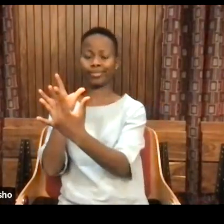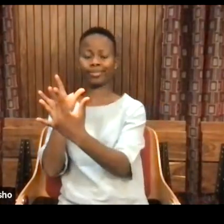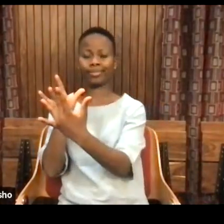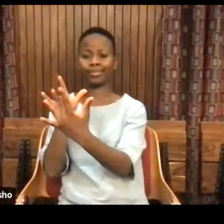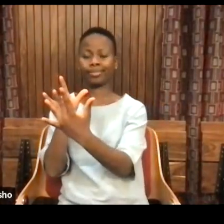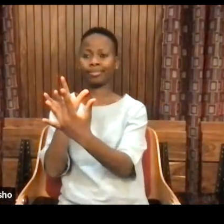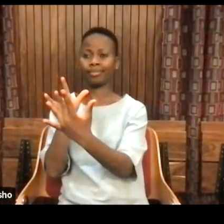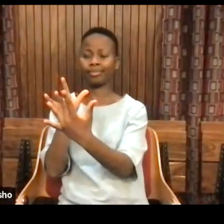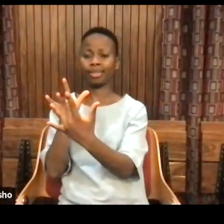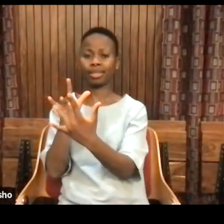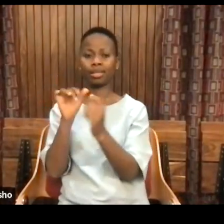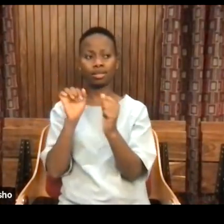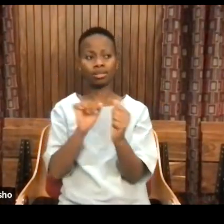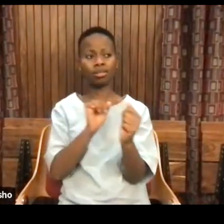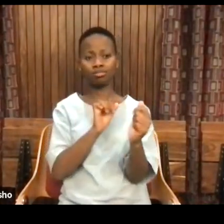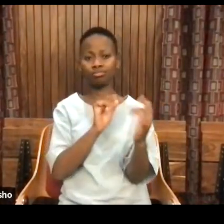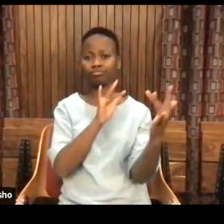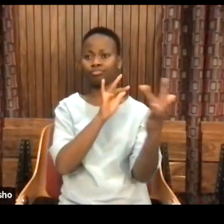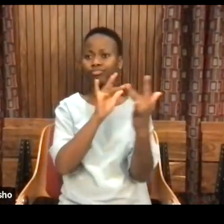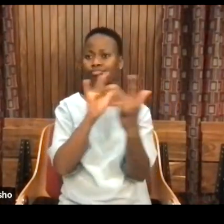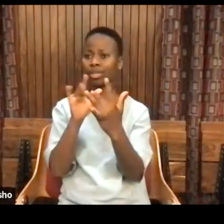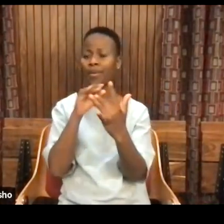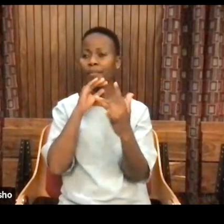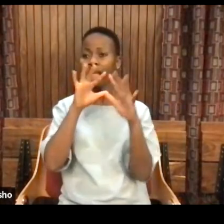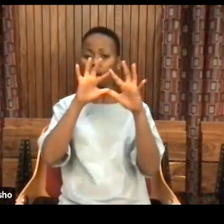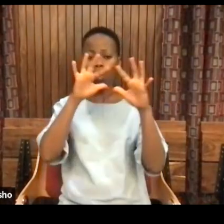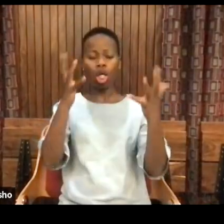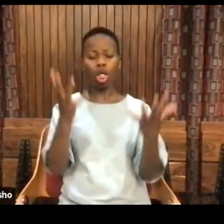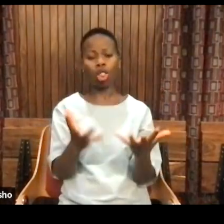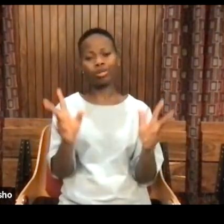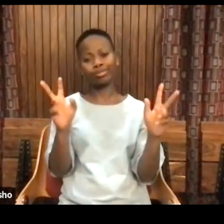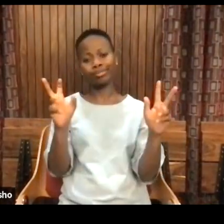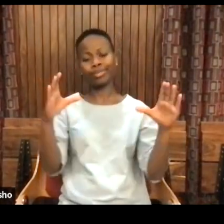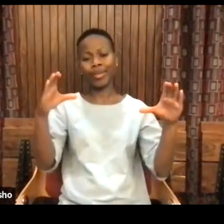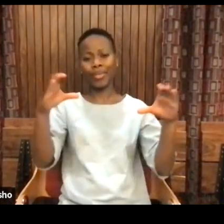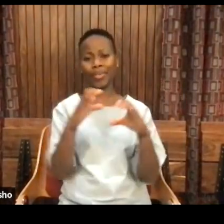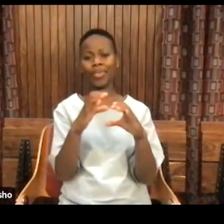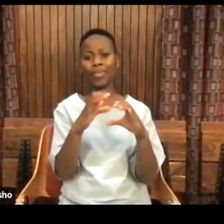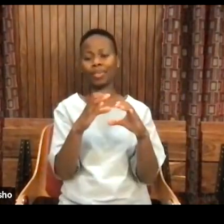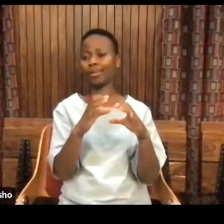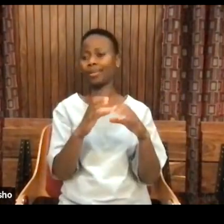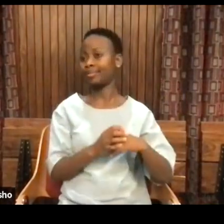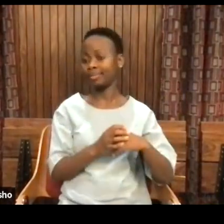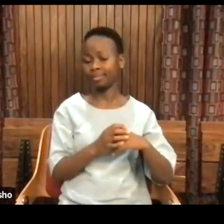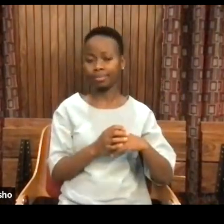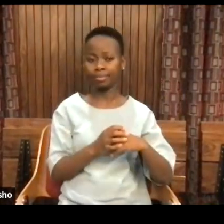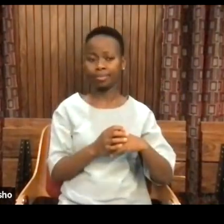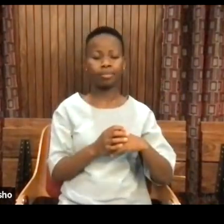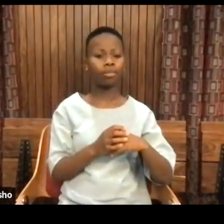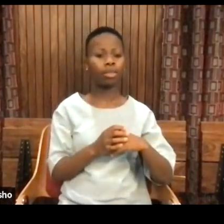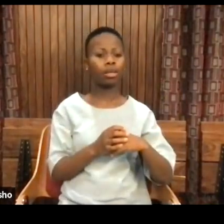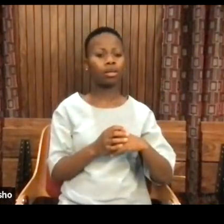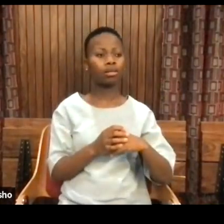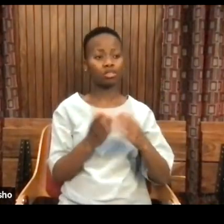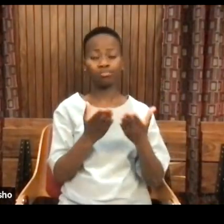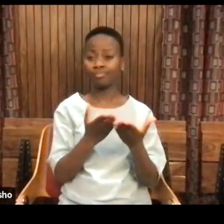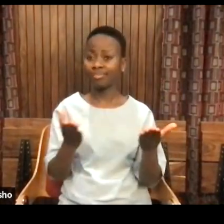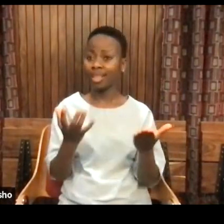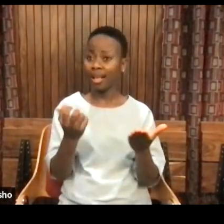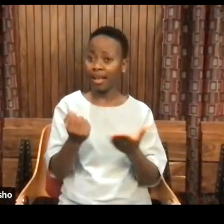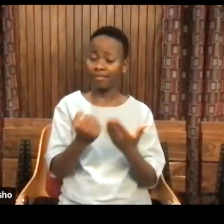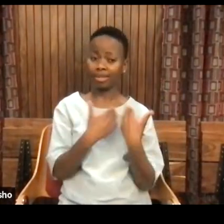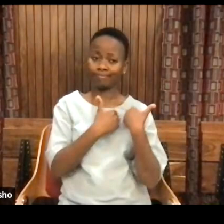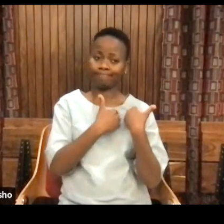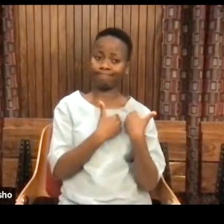our space in a shorter amount of time, it shrinks. And within that framework, we now have the